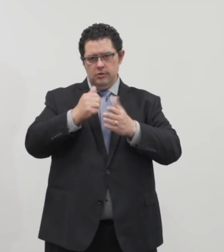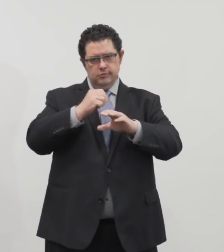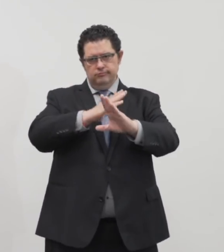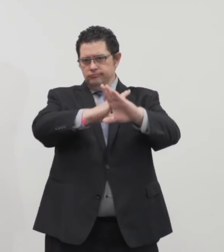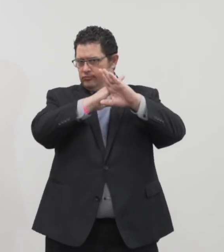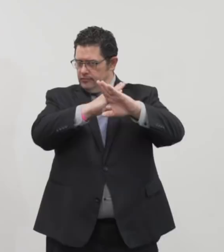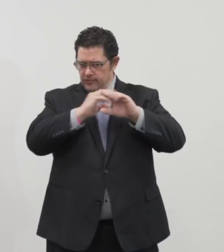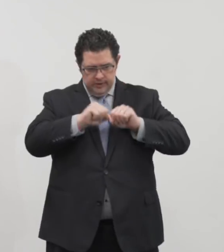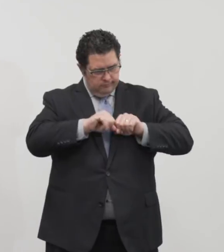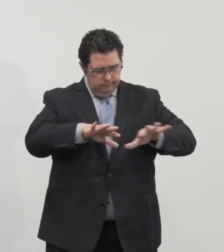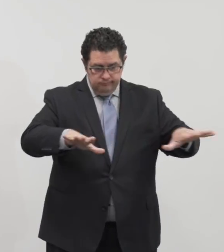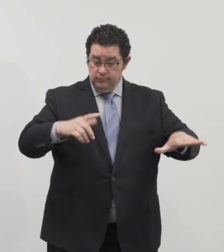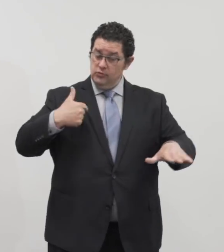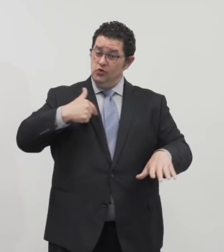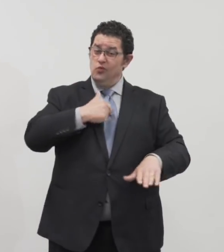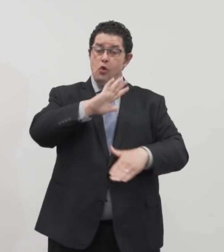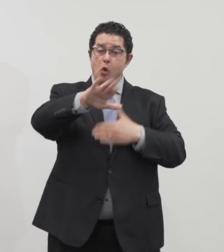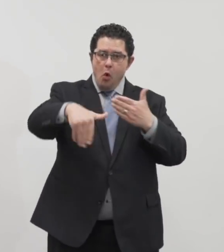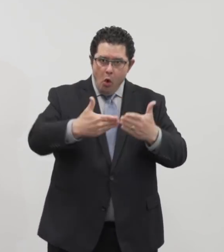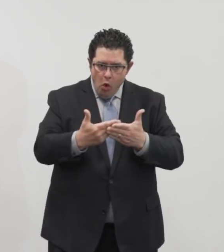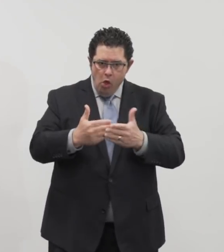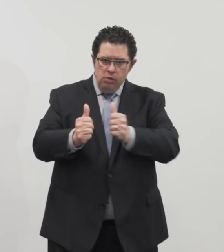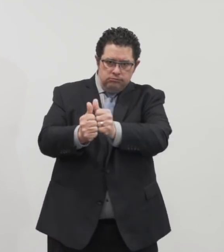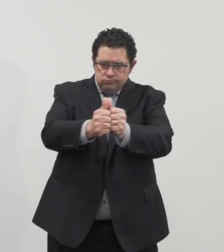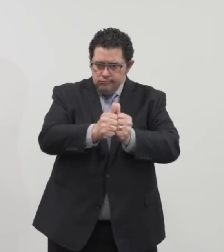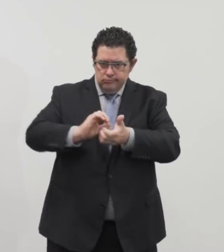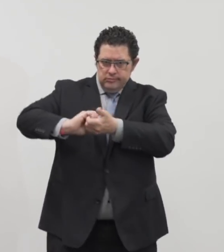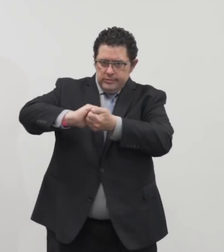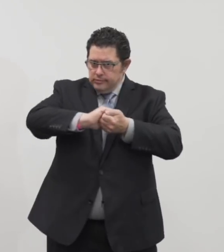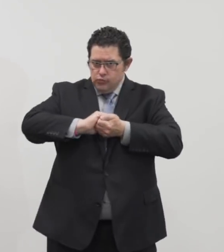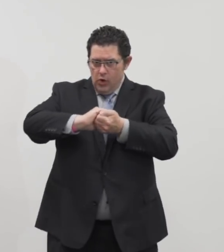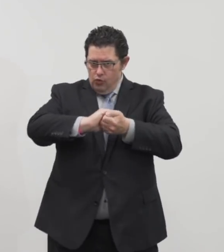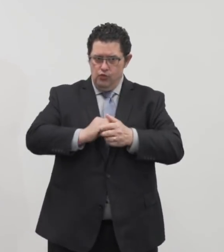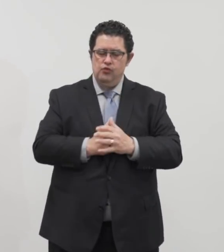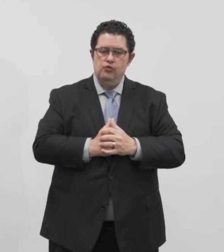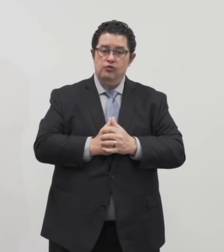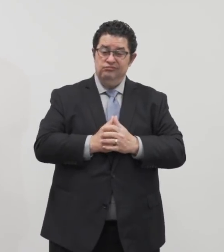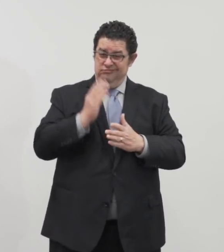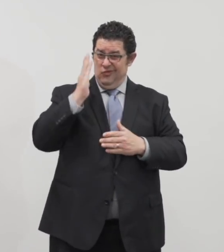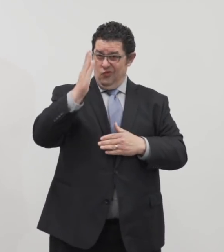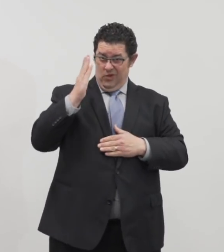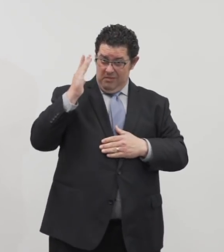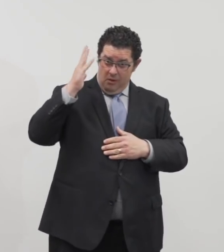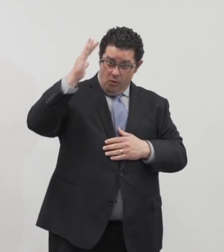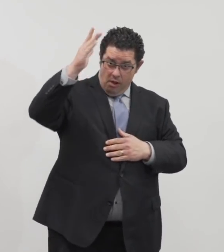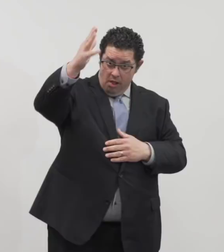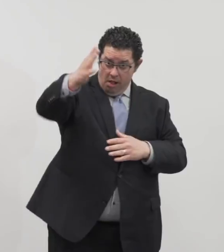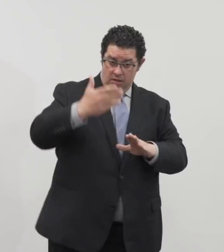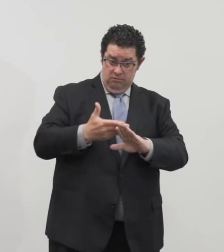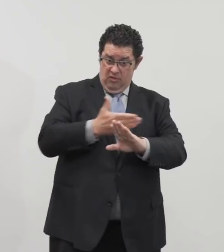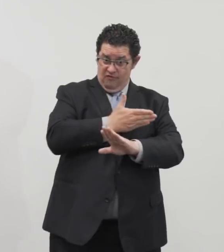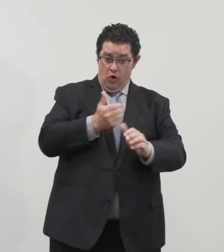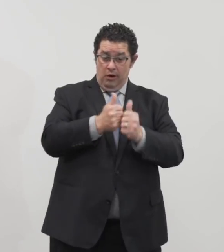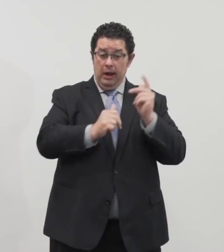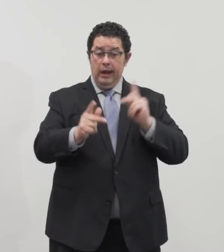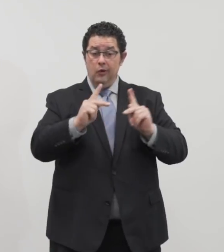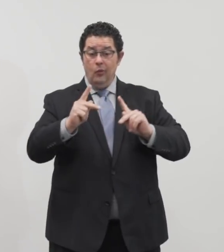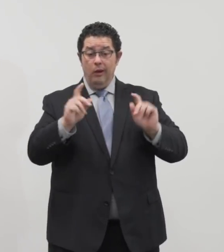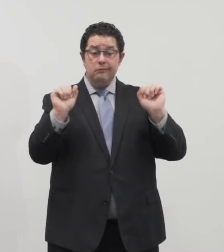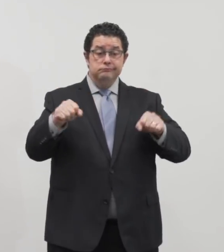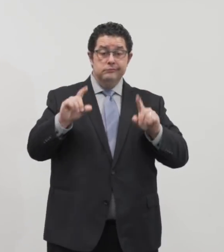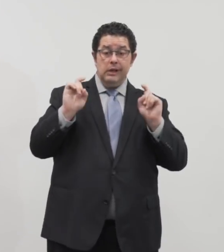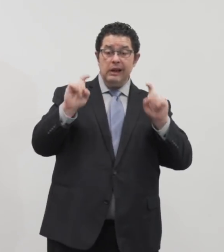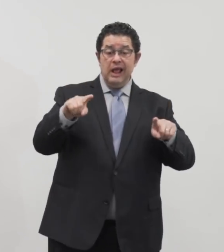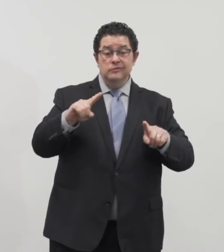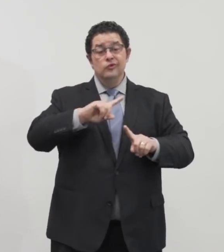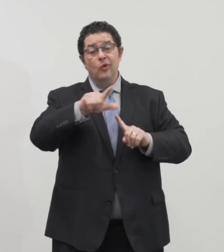of recovery. We are all in this together. It will be a while before anyone can ask the question of when will things be